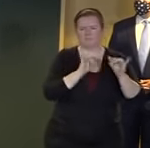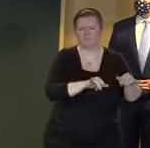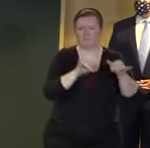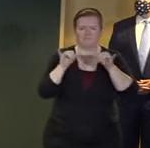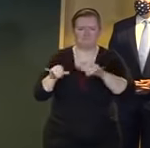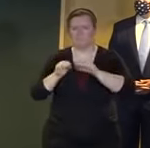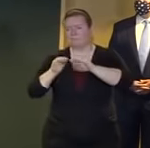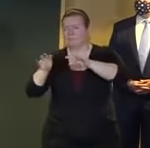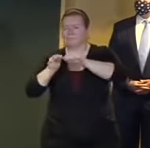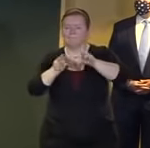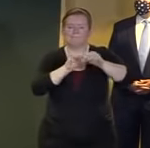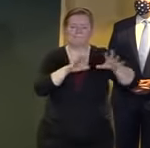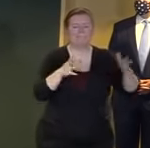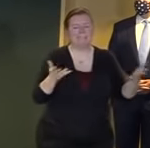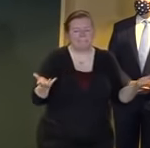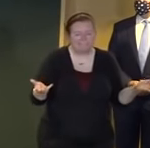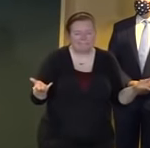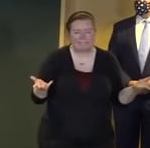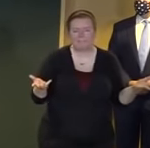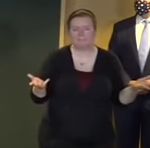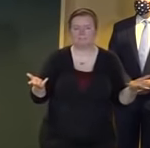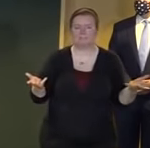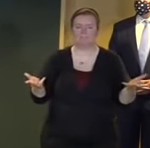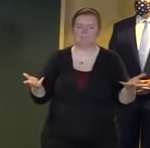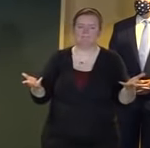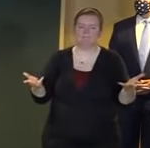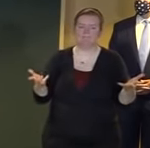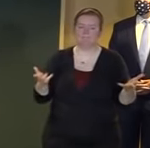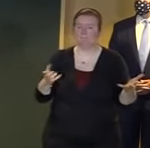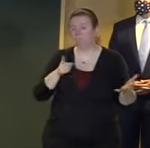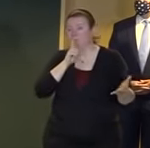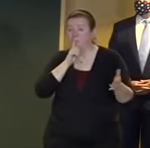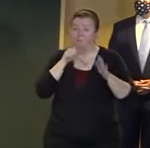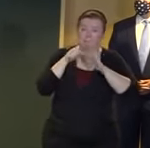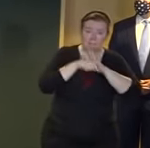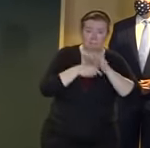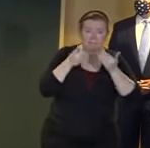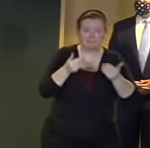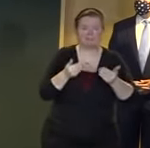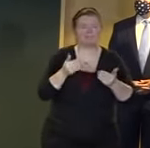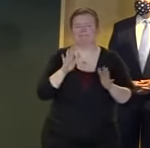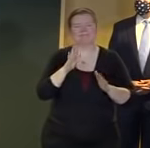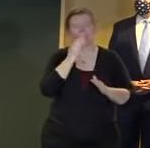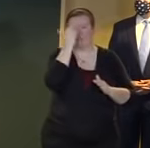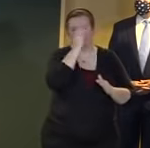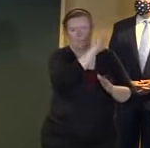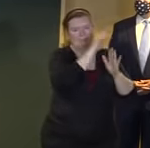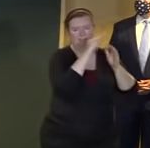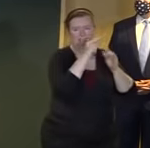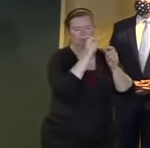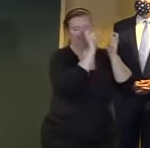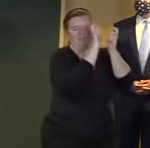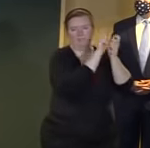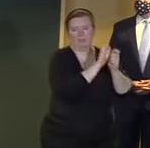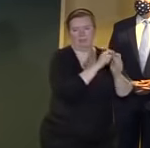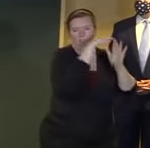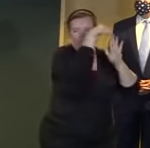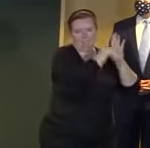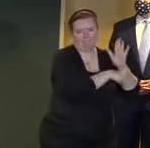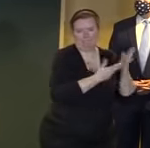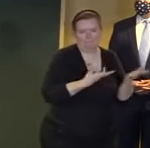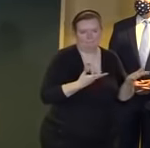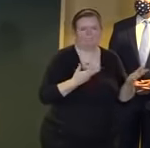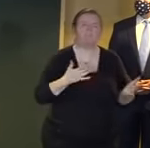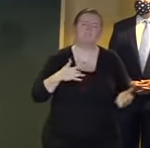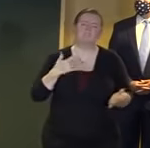late as we've discussed uh and again without getting into the details because frankly i don't know them in in great detail i'll bet you a buck that